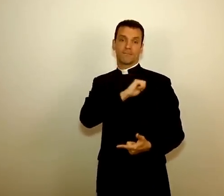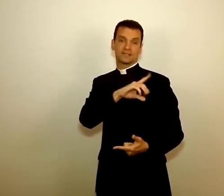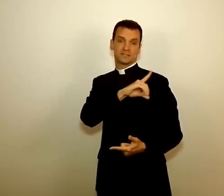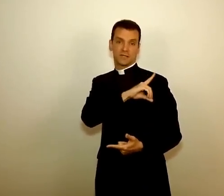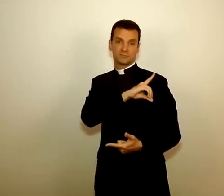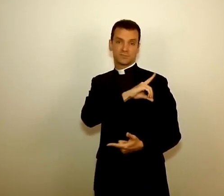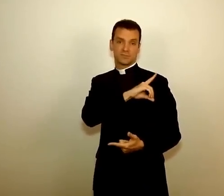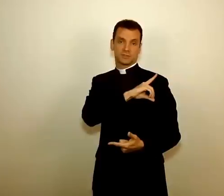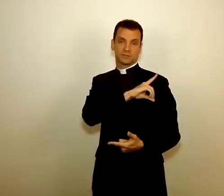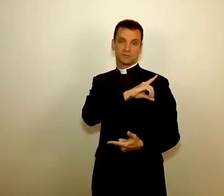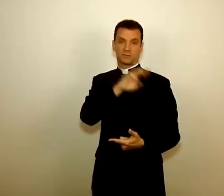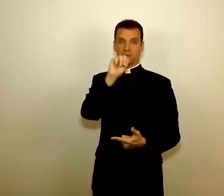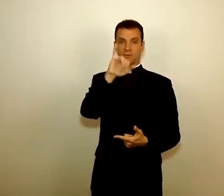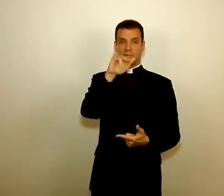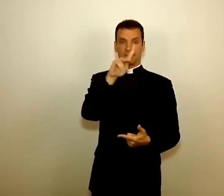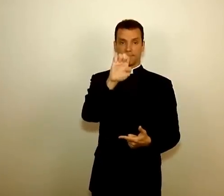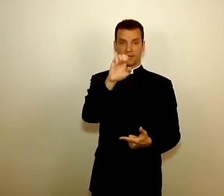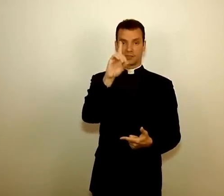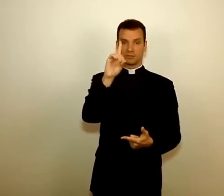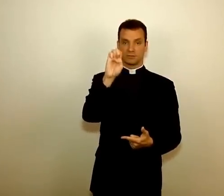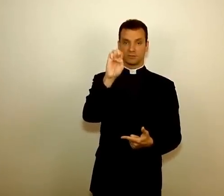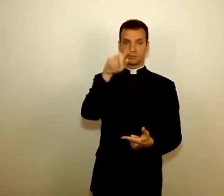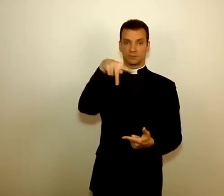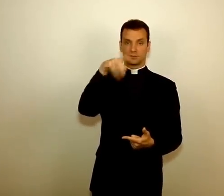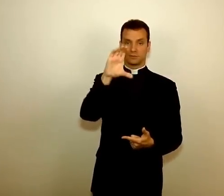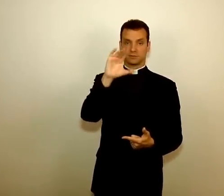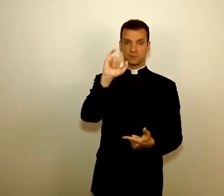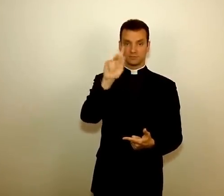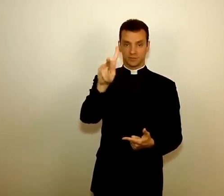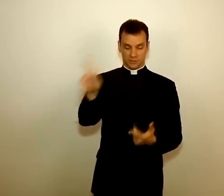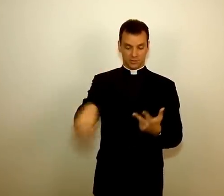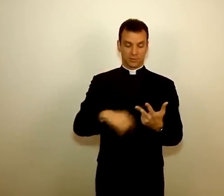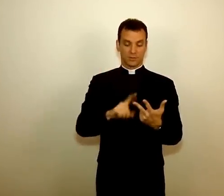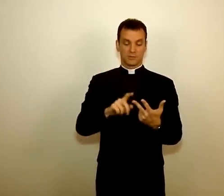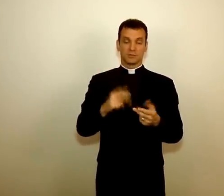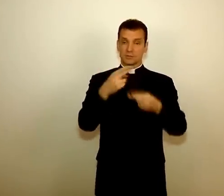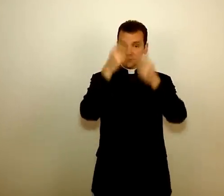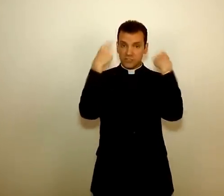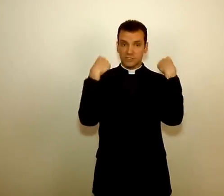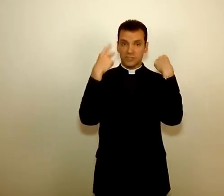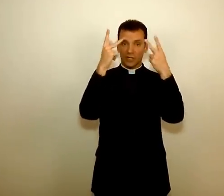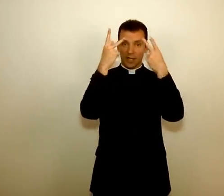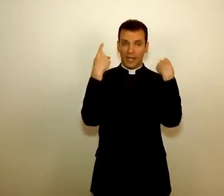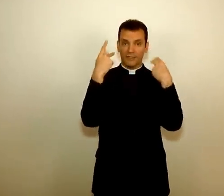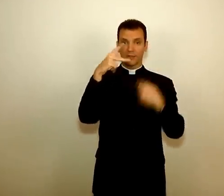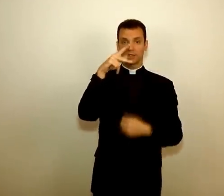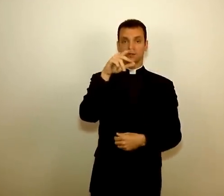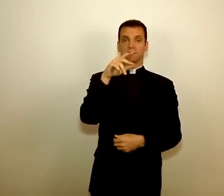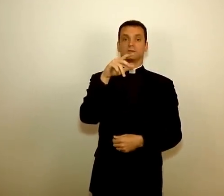Father Michael Debson, and Sister Kathy,